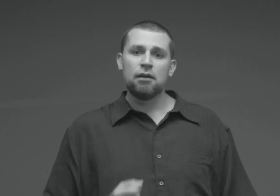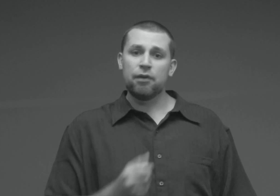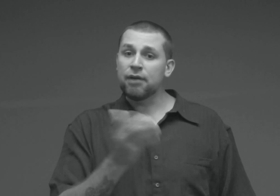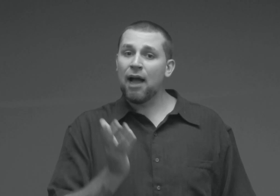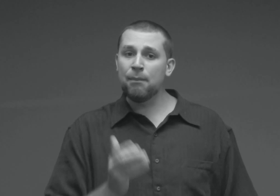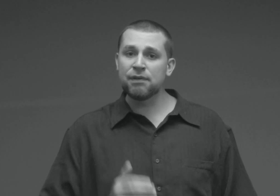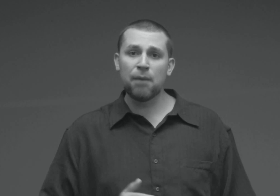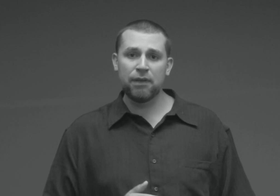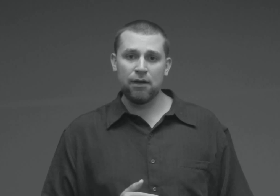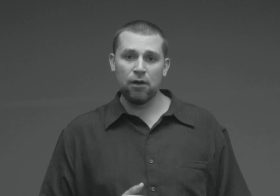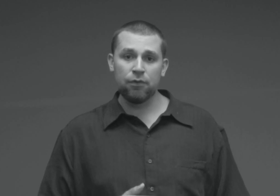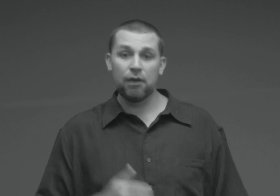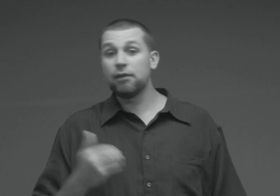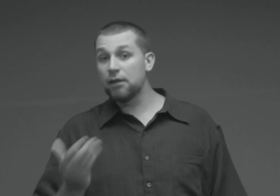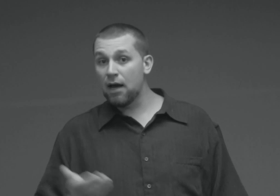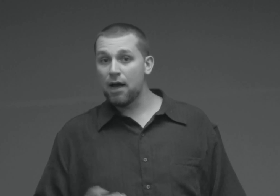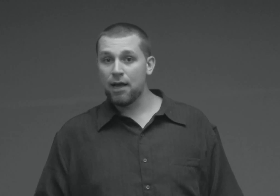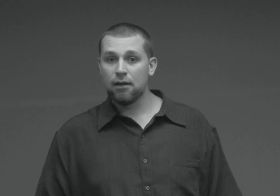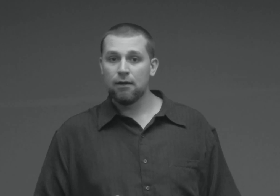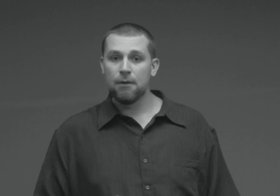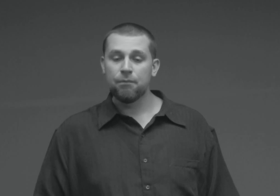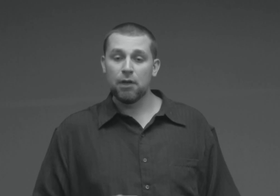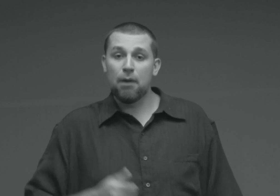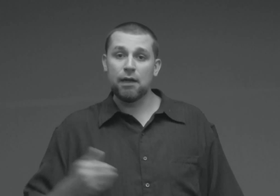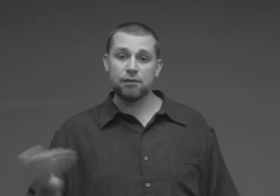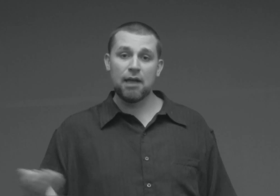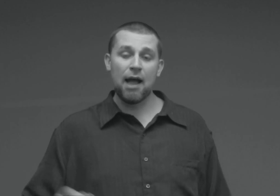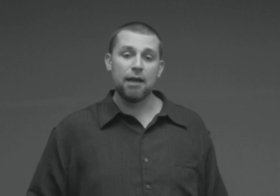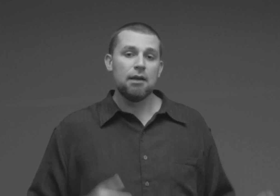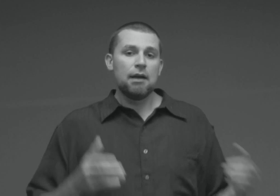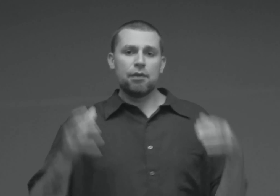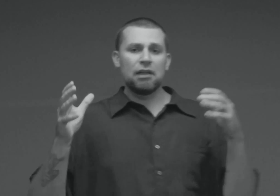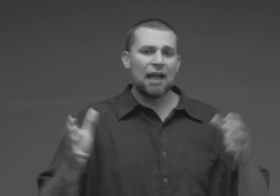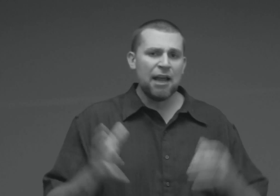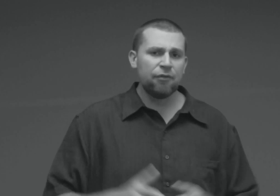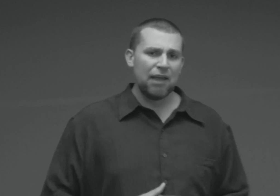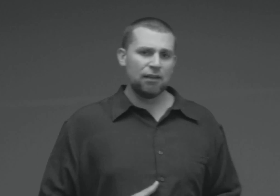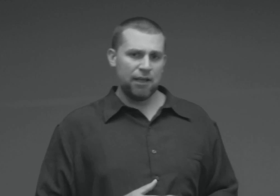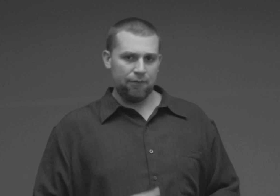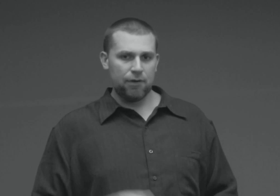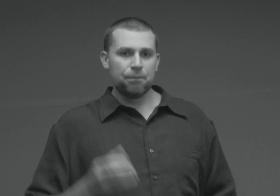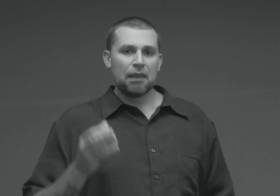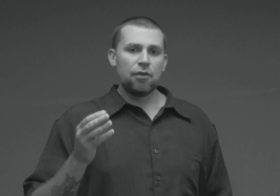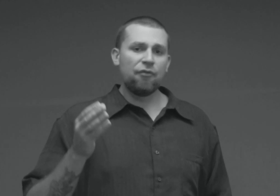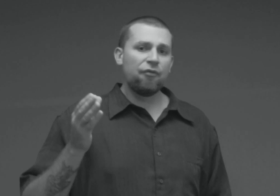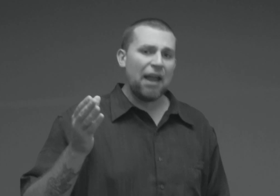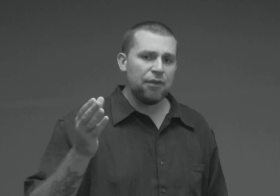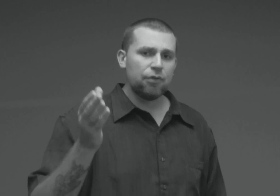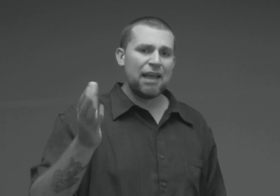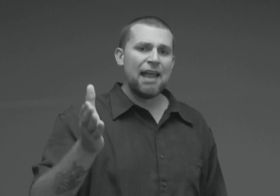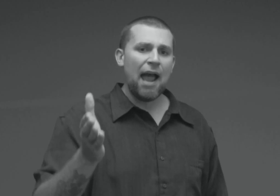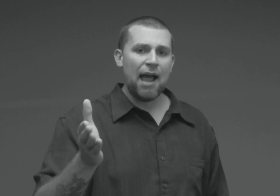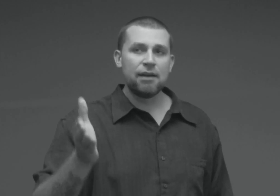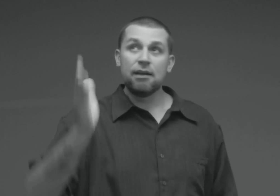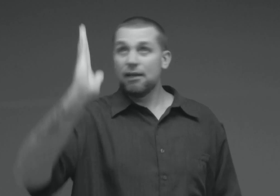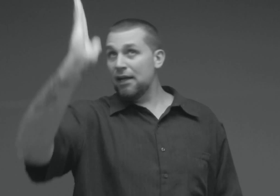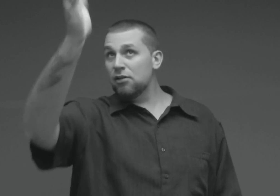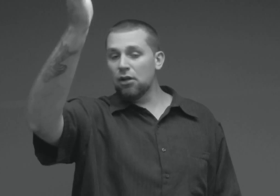their time is up in the earth and they die. Their bodies die. The life they lived, the faith they had in the